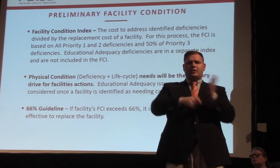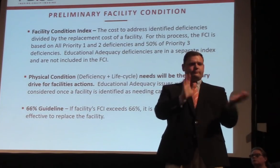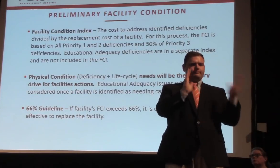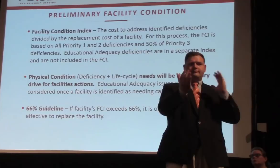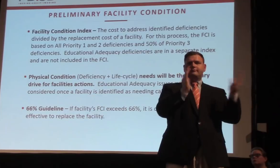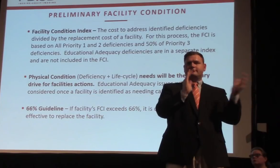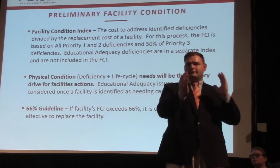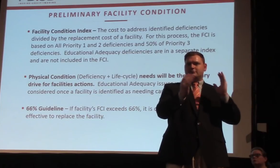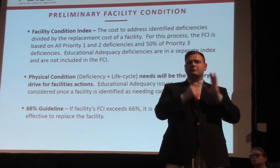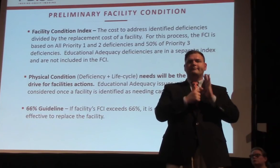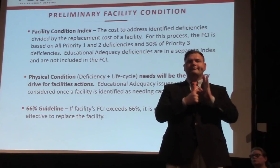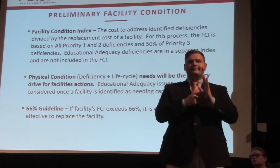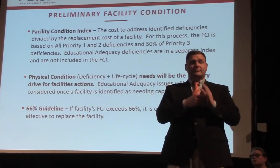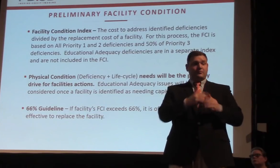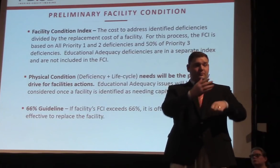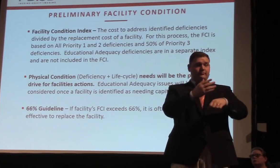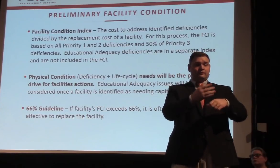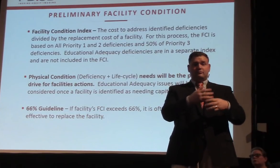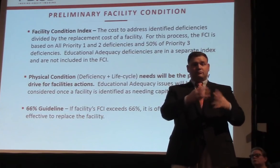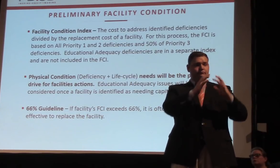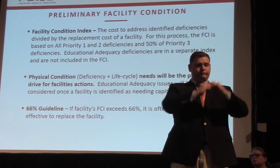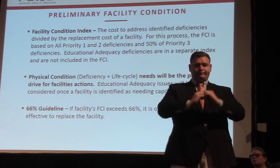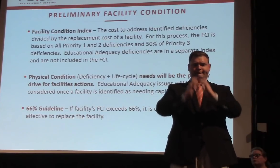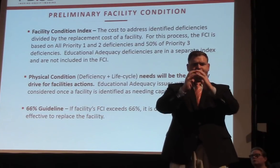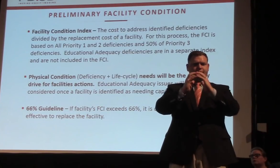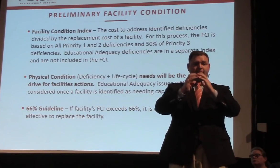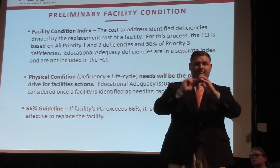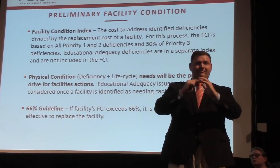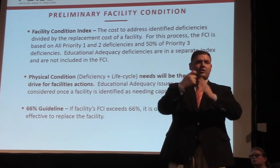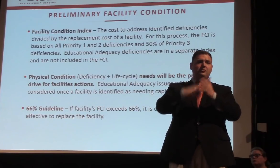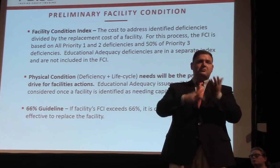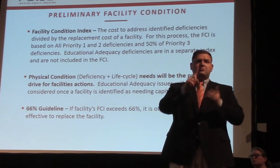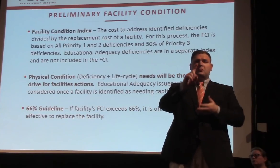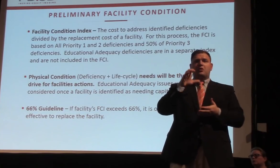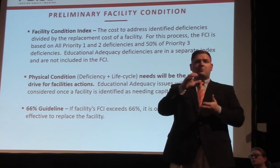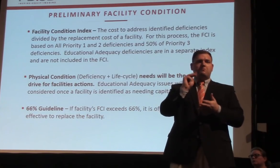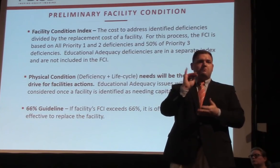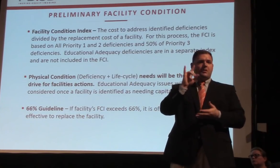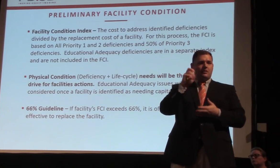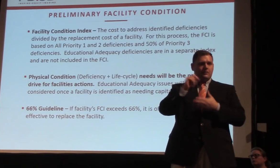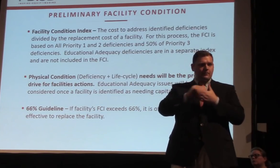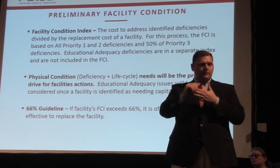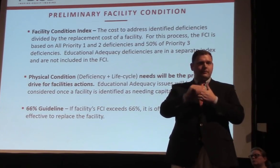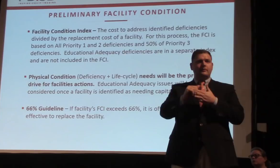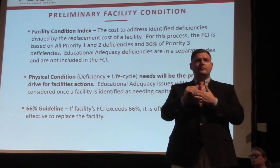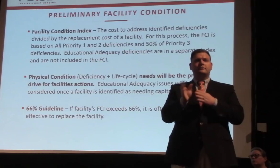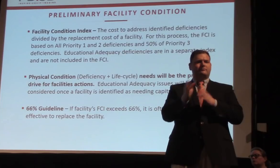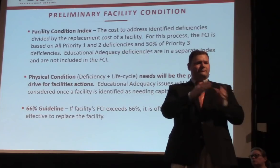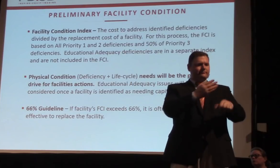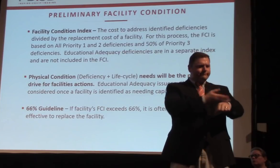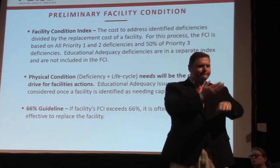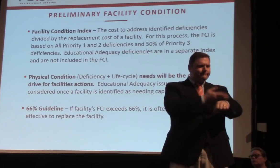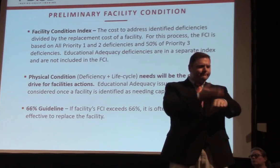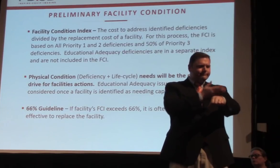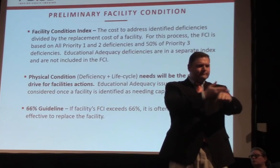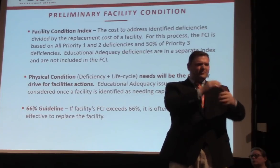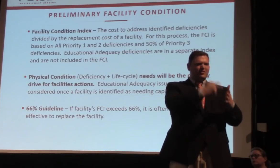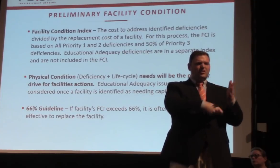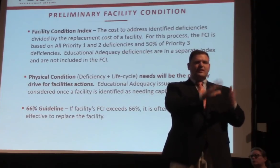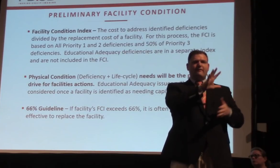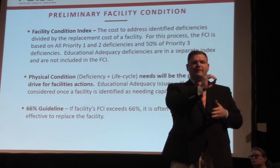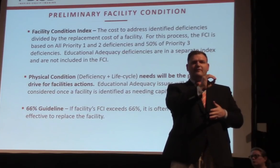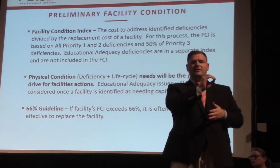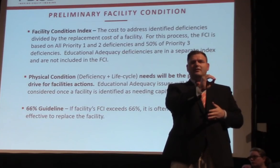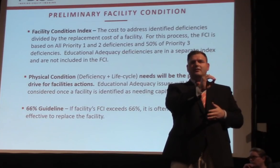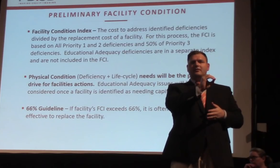to replace, and then its deficiency costs with its HVAC needs, roofing, and that kind of stuff is $50 million, the FCI of that facility would be